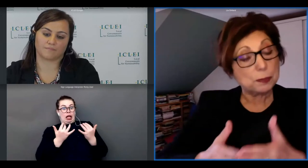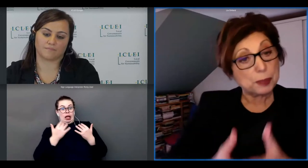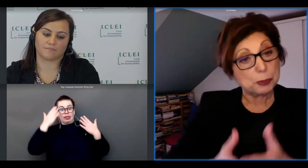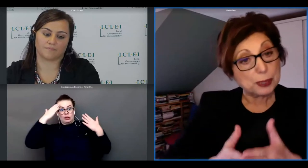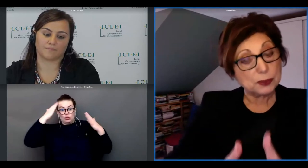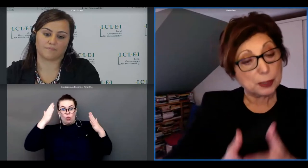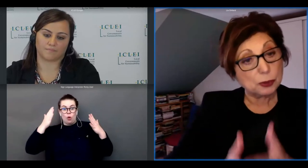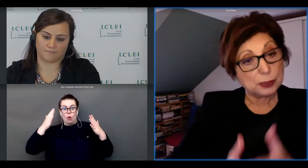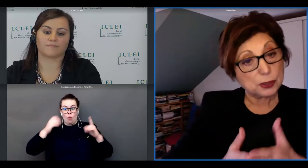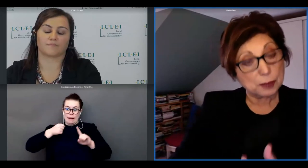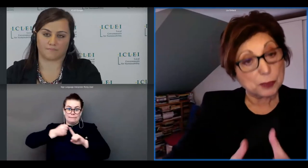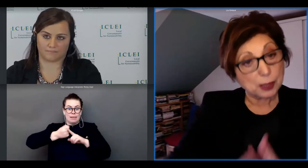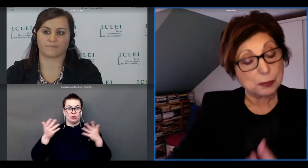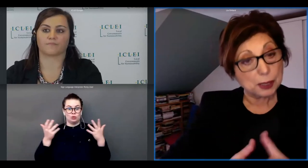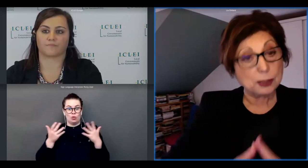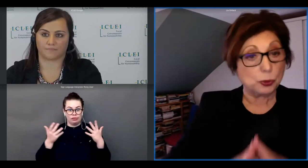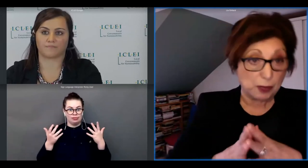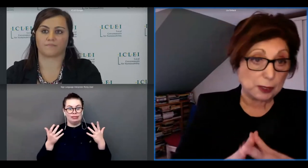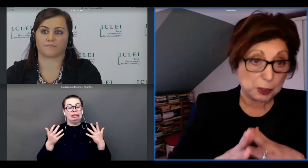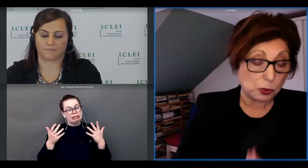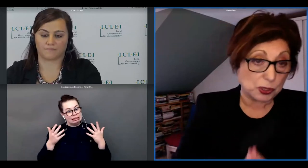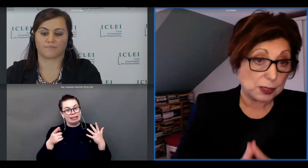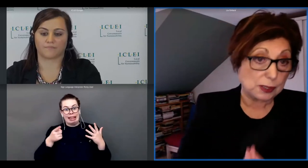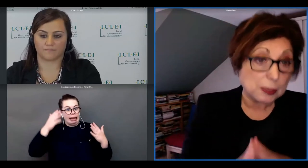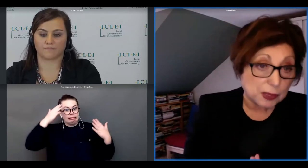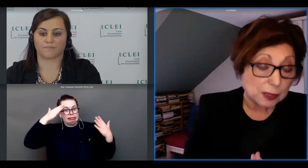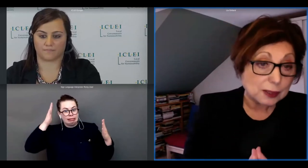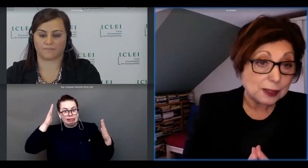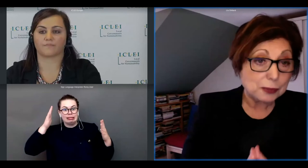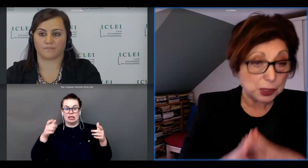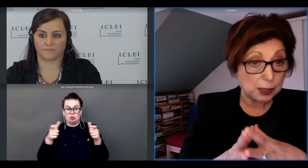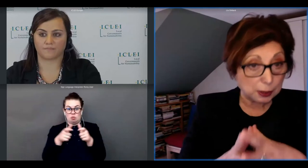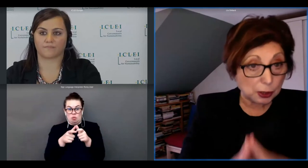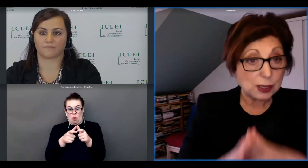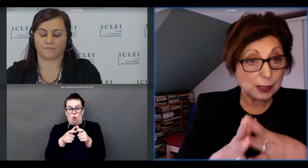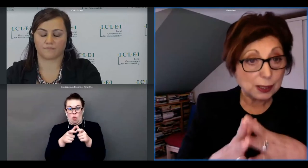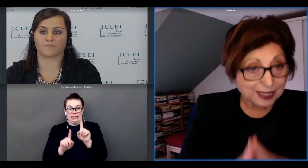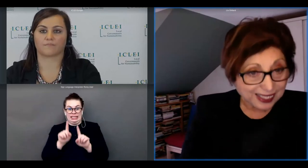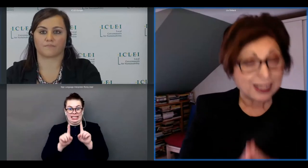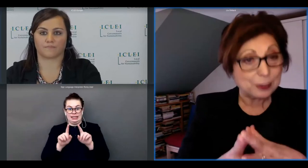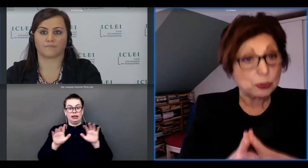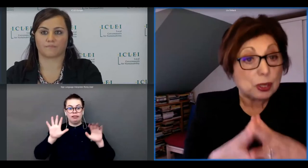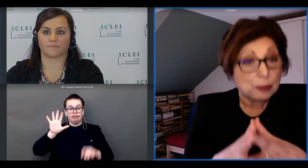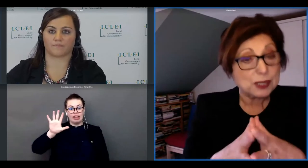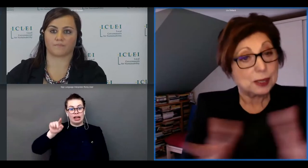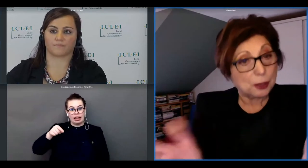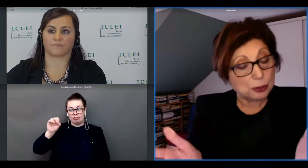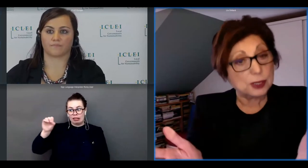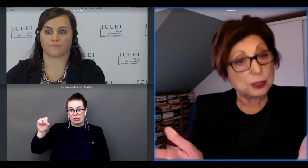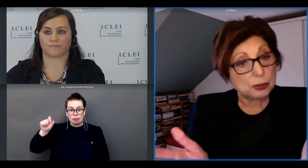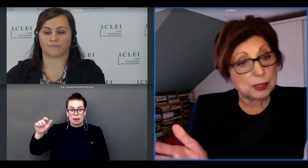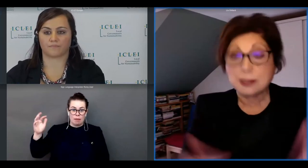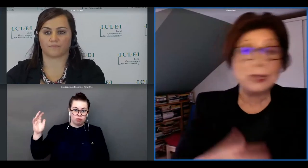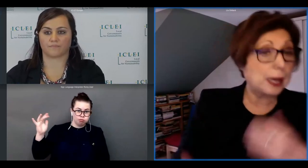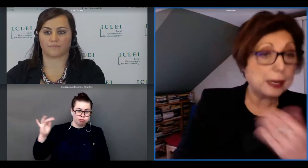000 people entering all at the same time into a very small city center which cannot cannot service all